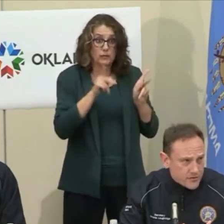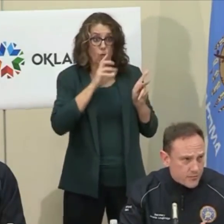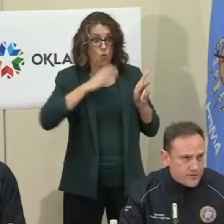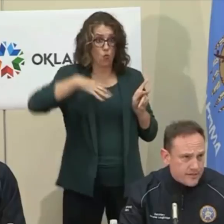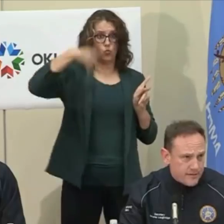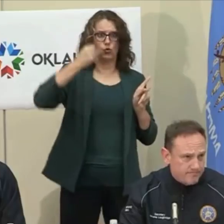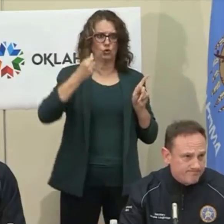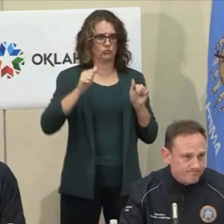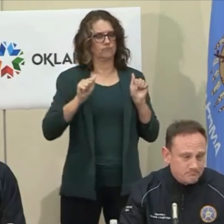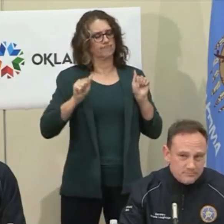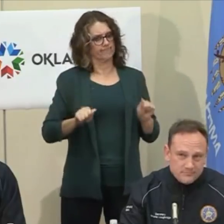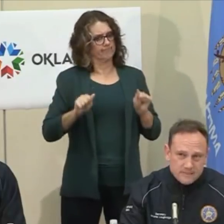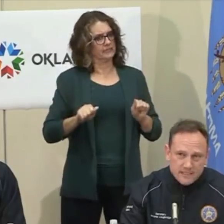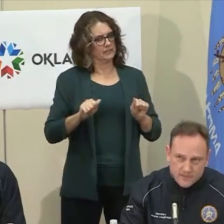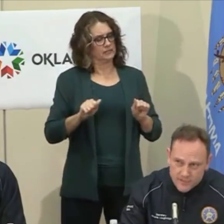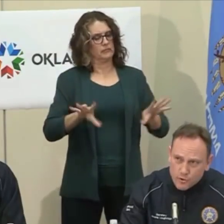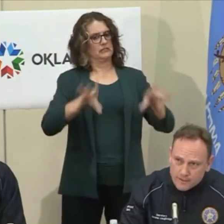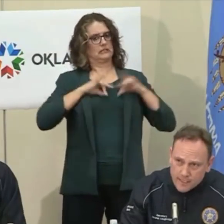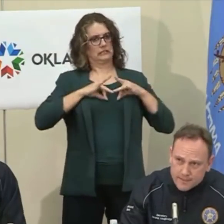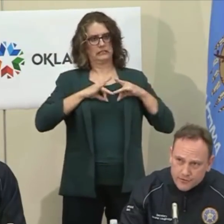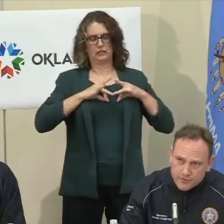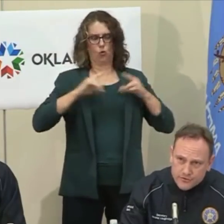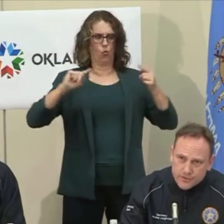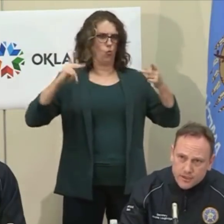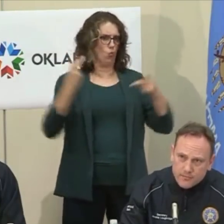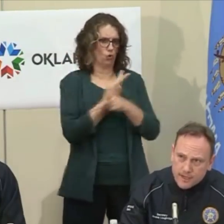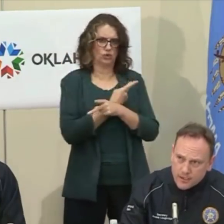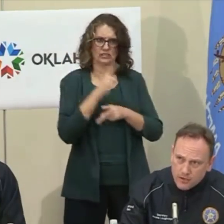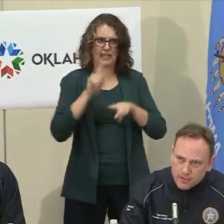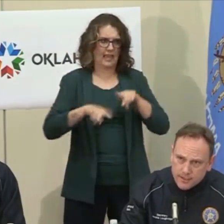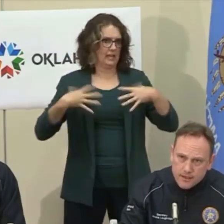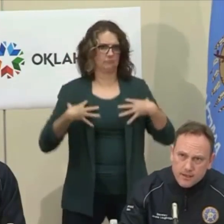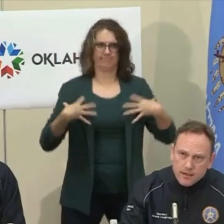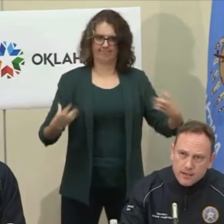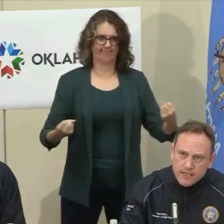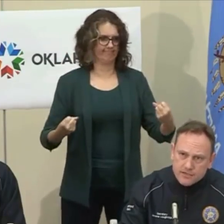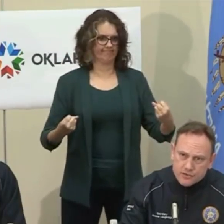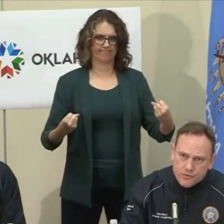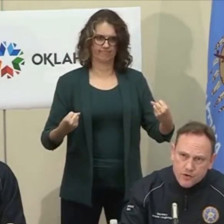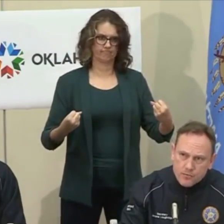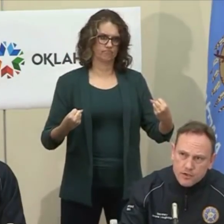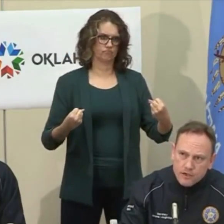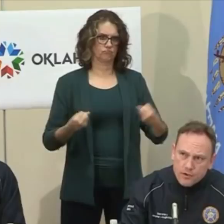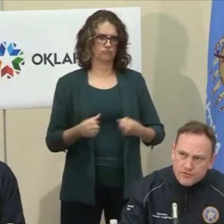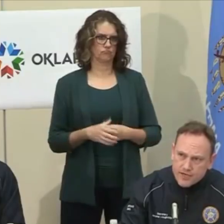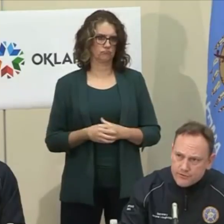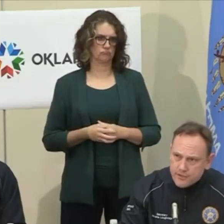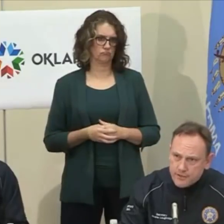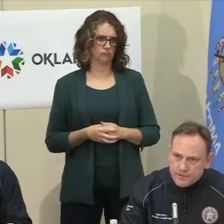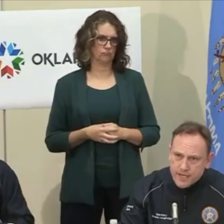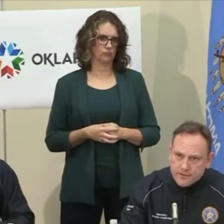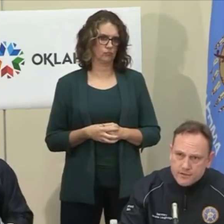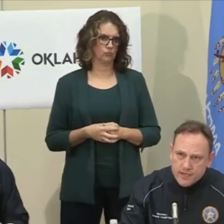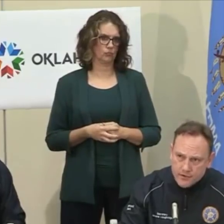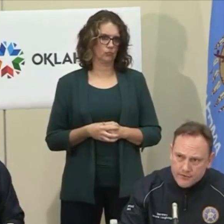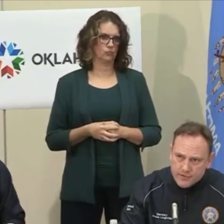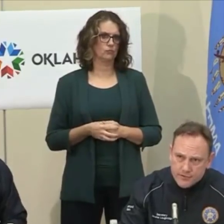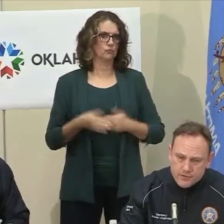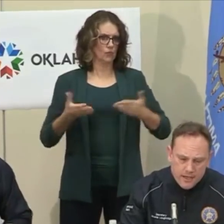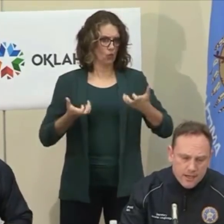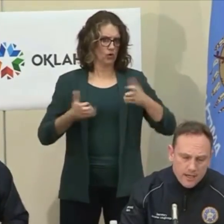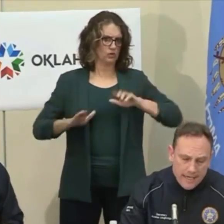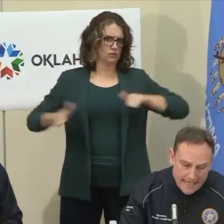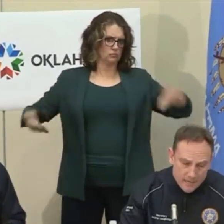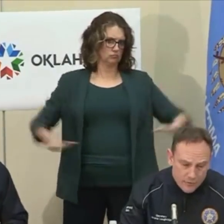on us to protect them. At this point, I'd like to introduce my colleague, Casey Shrum, both Secretary of Science and